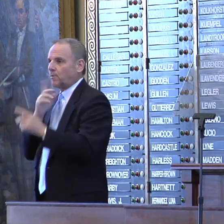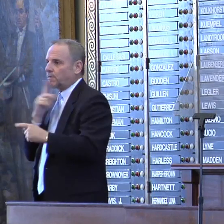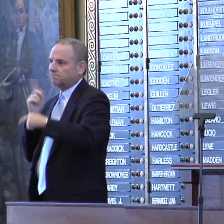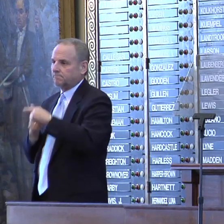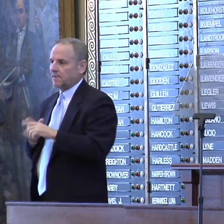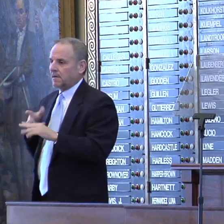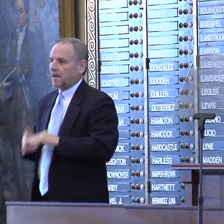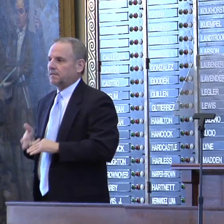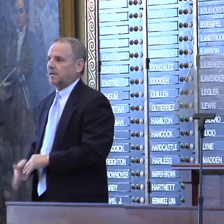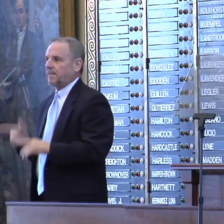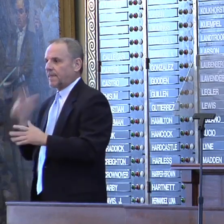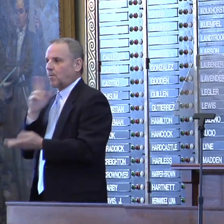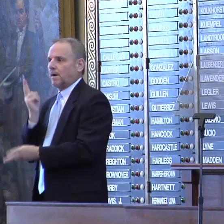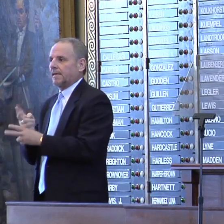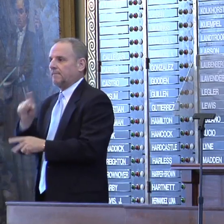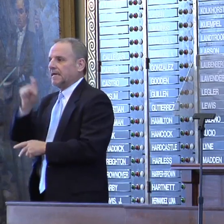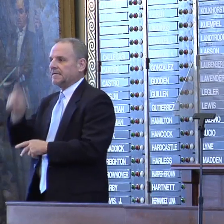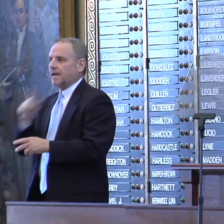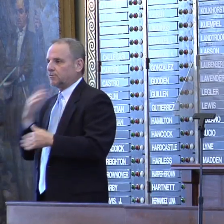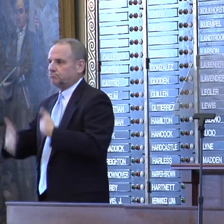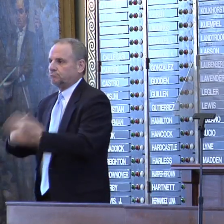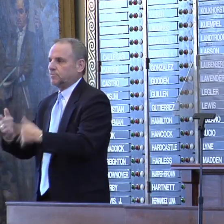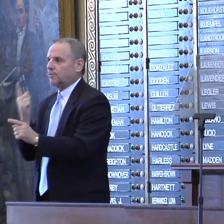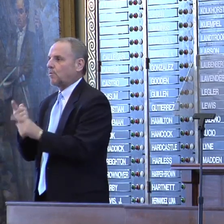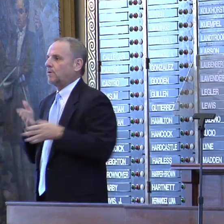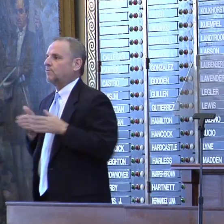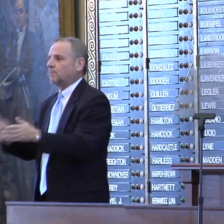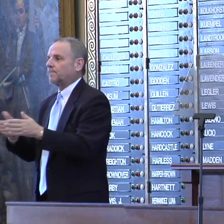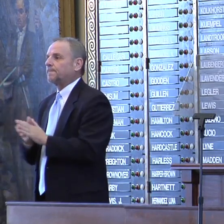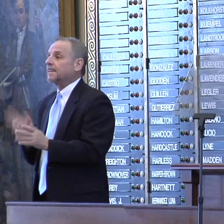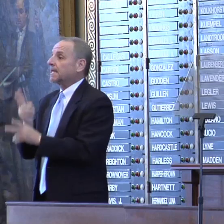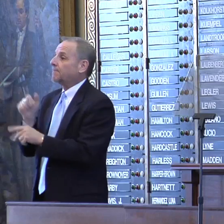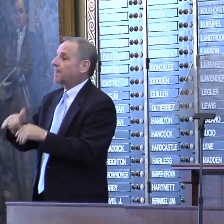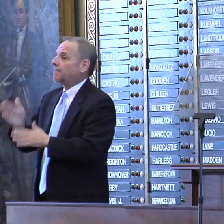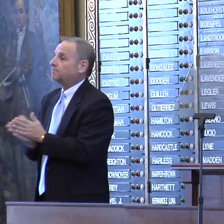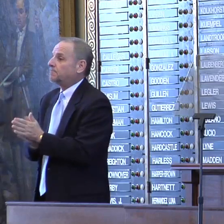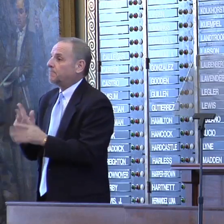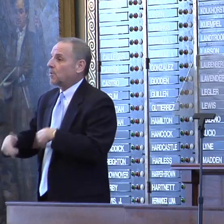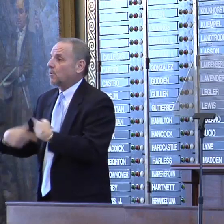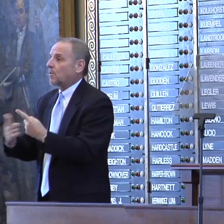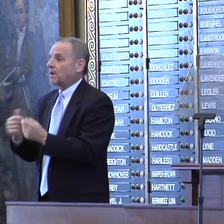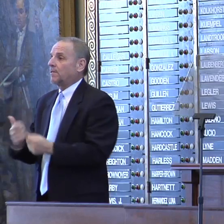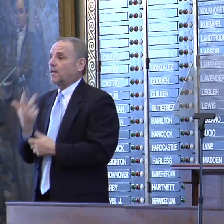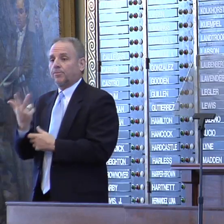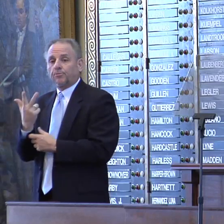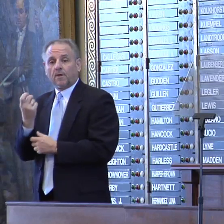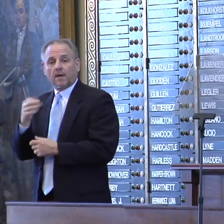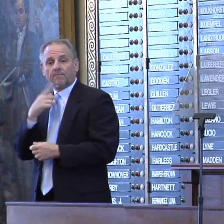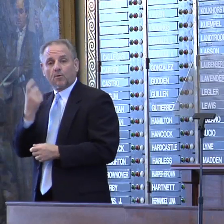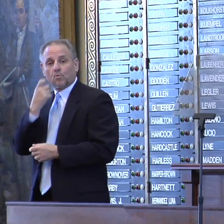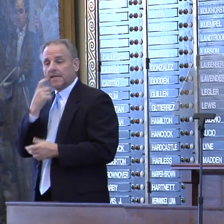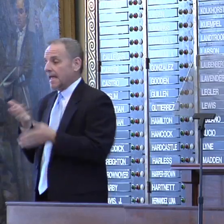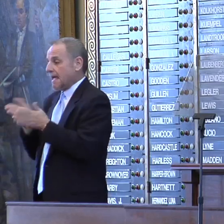cuts that will keep Texas moving in the right direction. And to keep that momentum going, the three of us recently